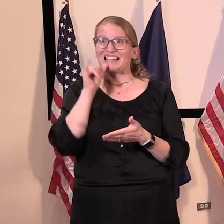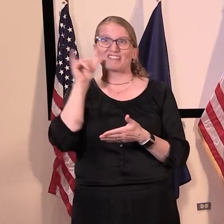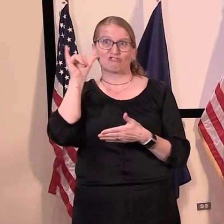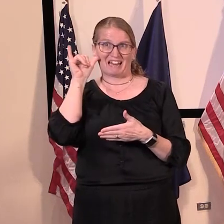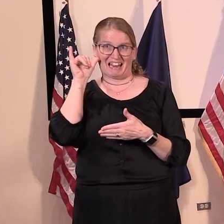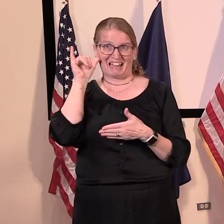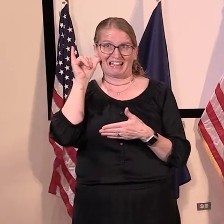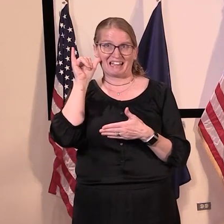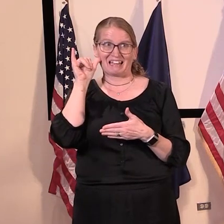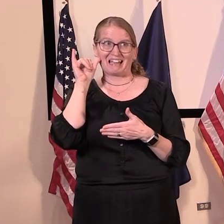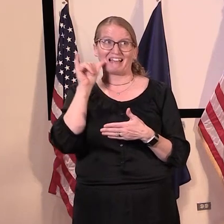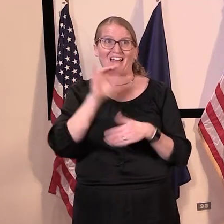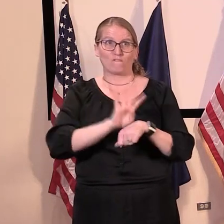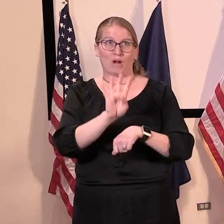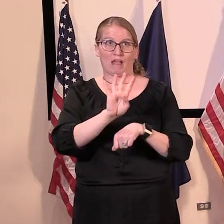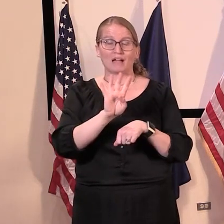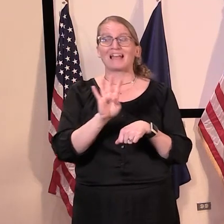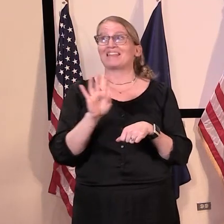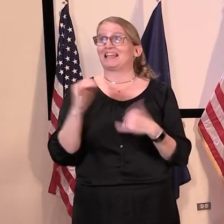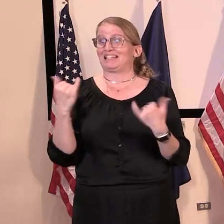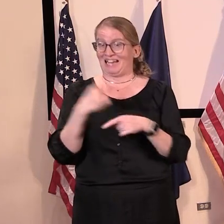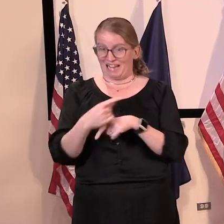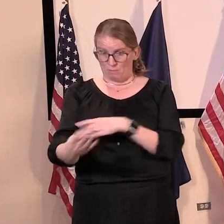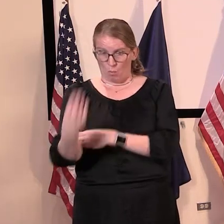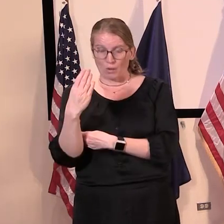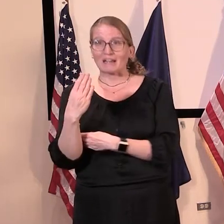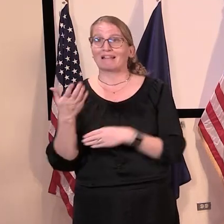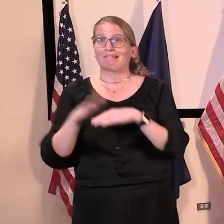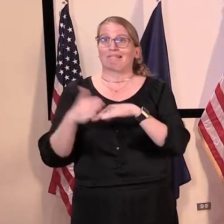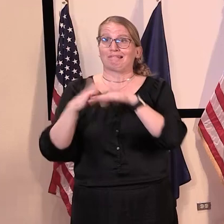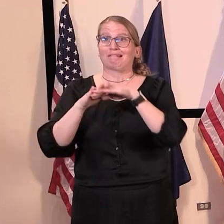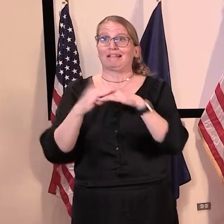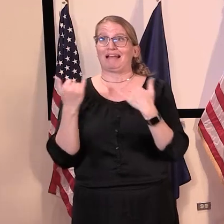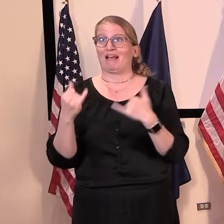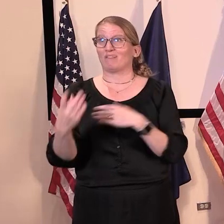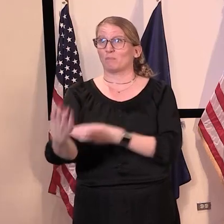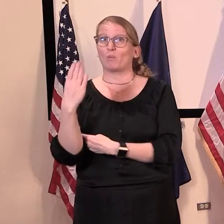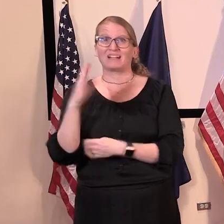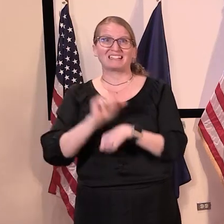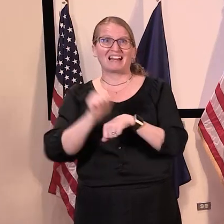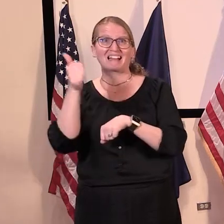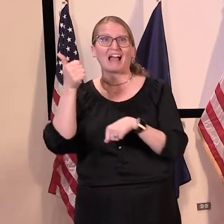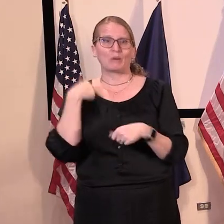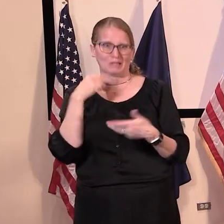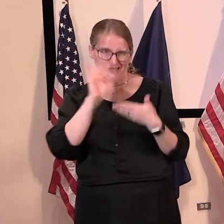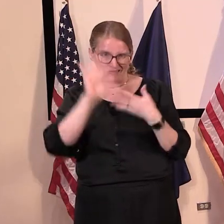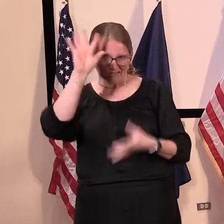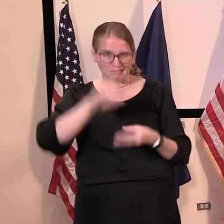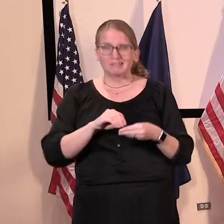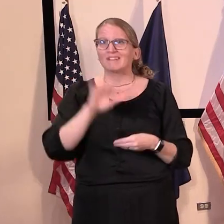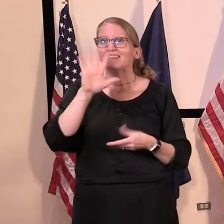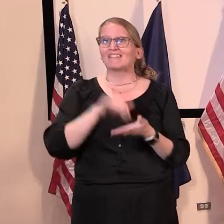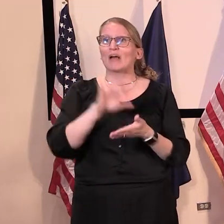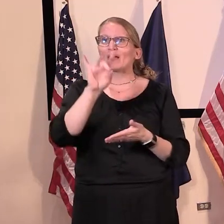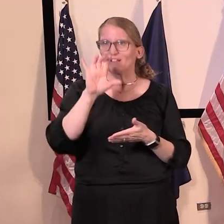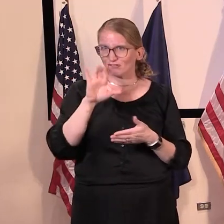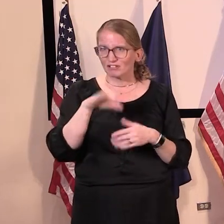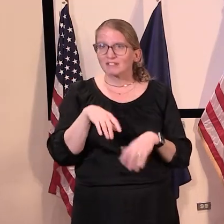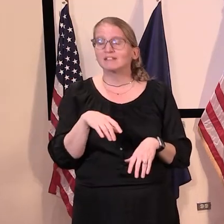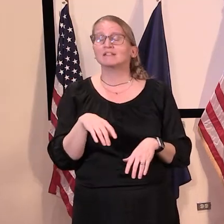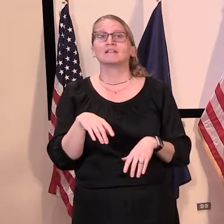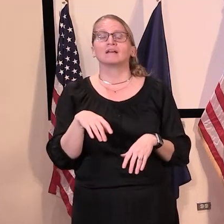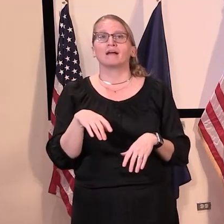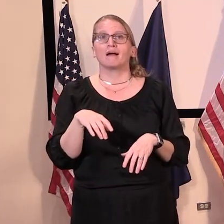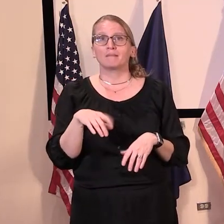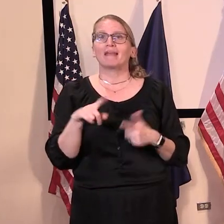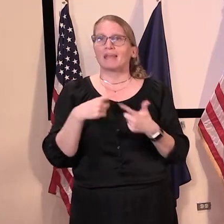morning, we were up to 5,800. And certainly as we bring in, um, more eligible groups, uh, but also as more